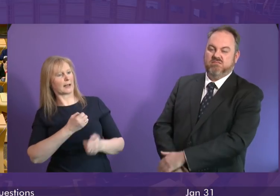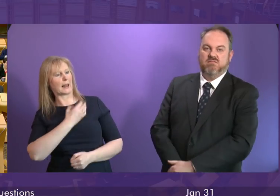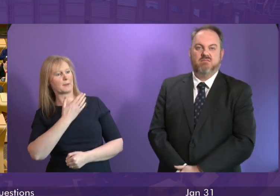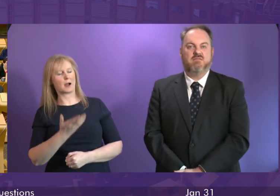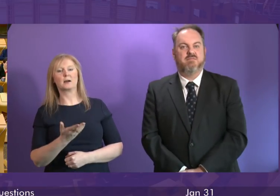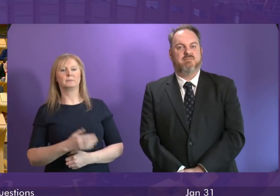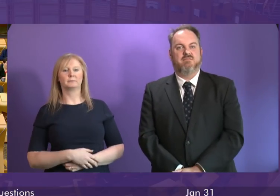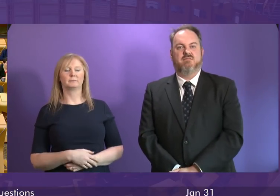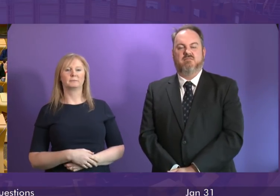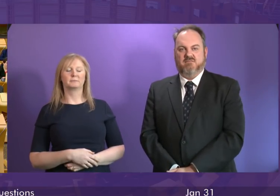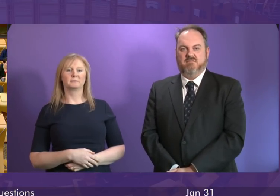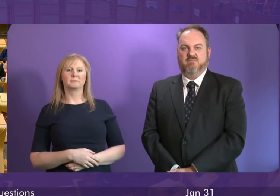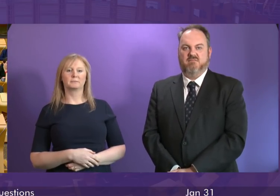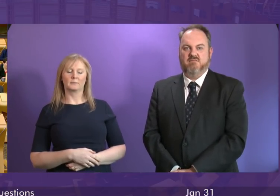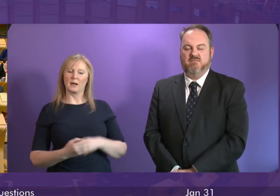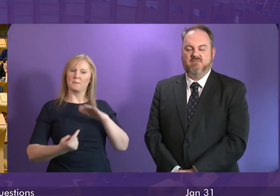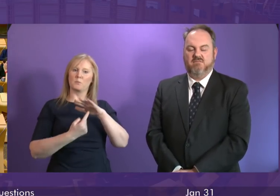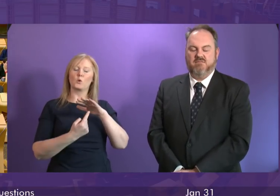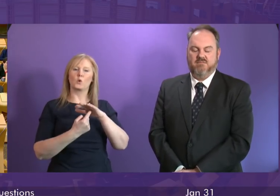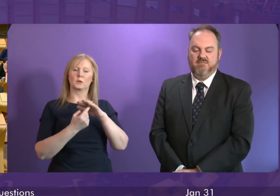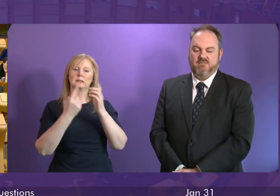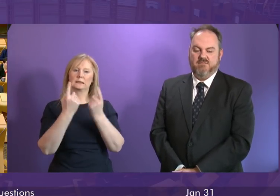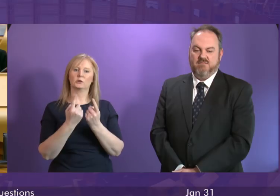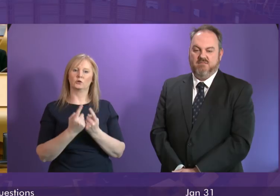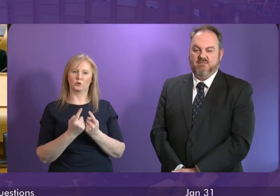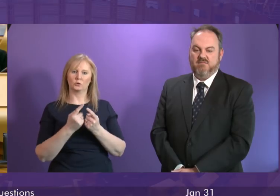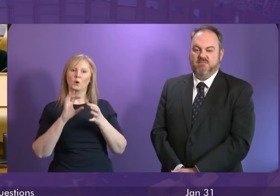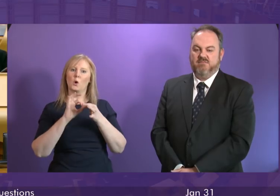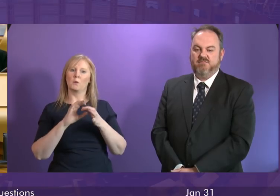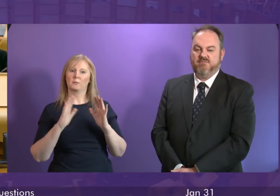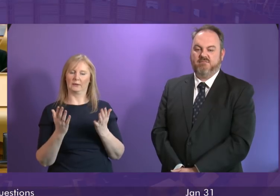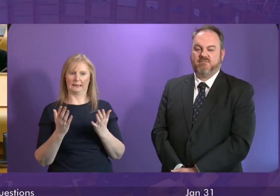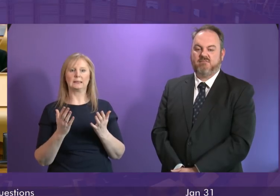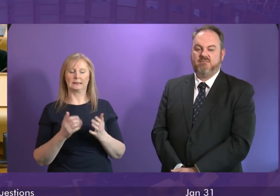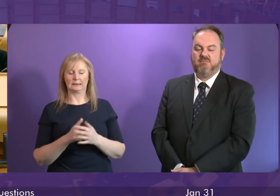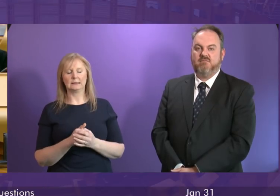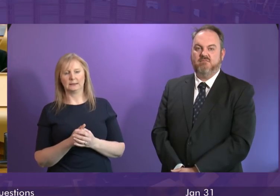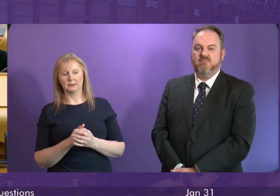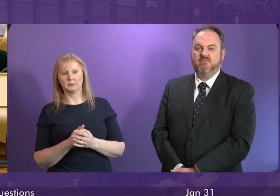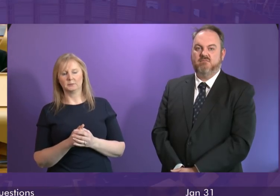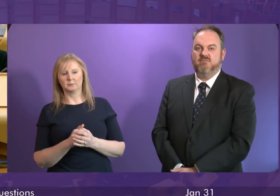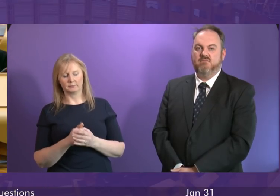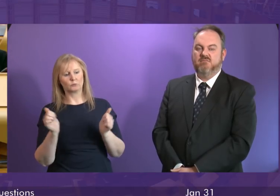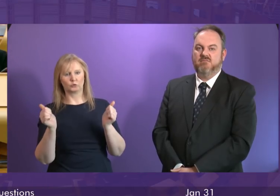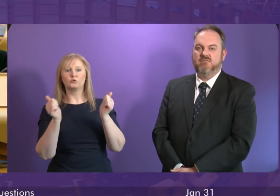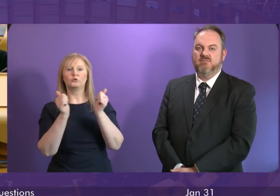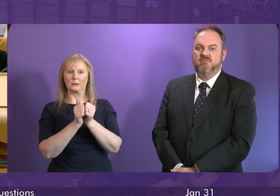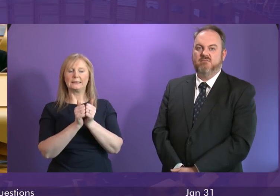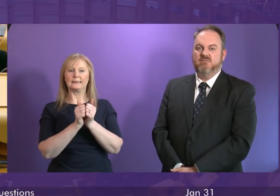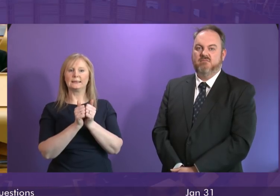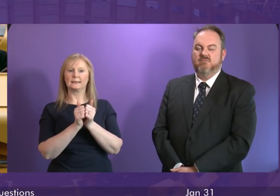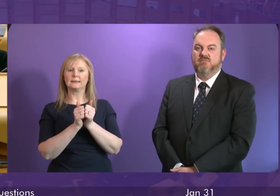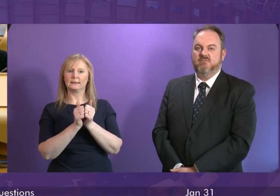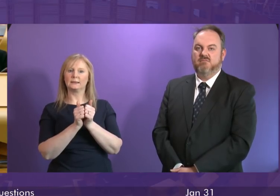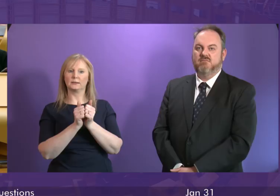But on to the important issue of homelessness and I agree very much